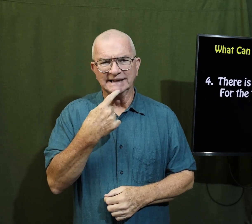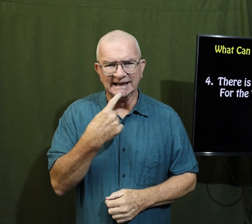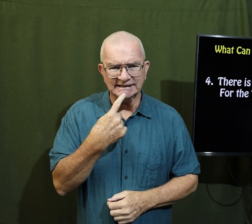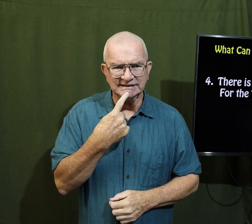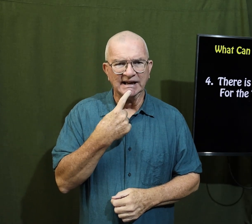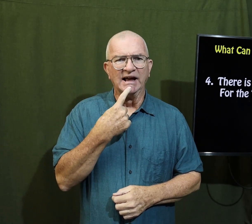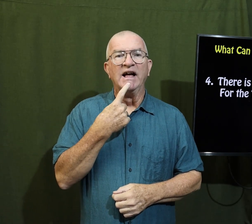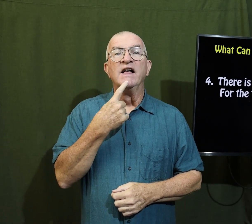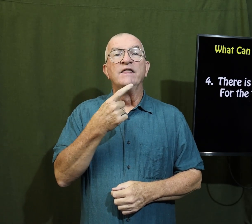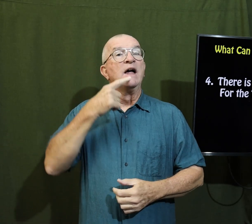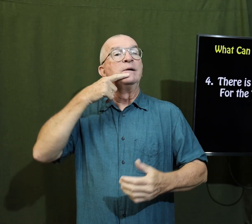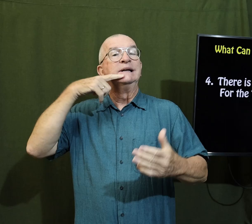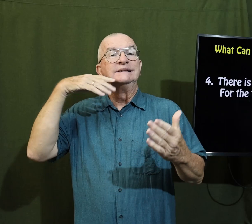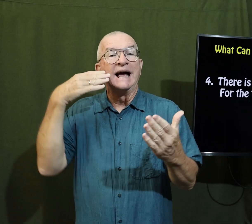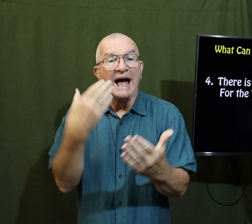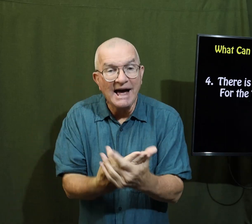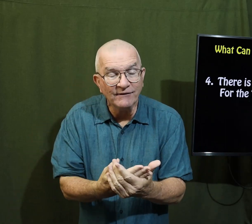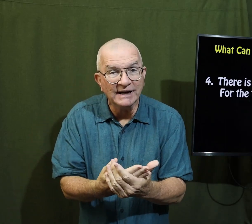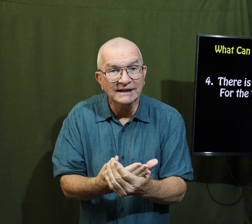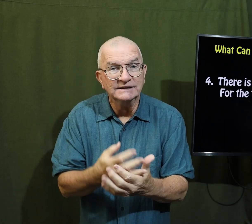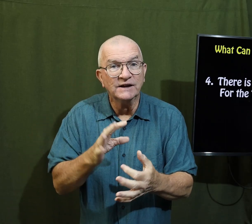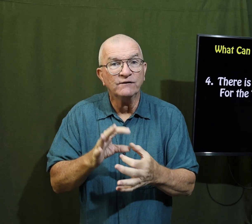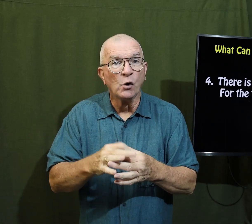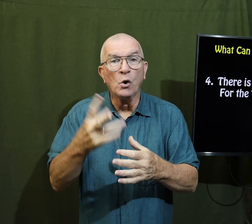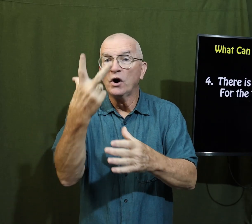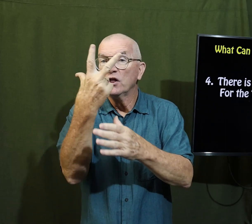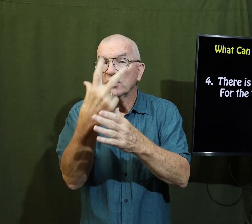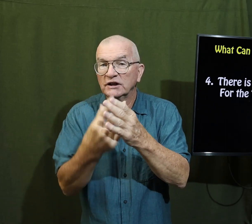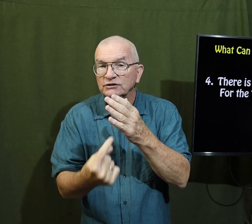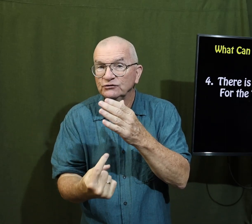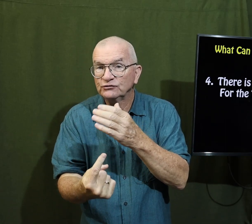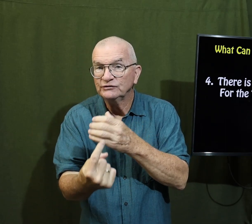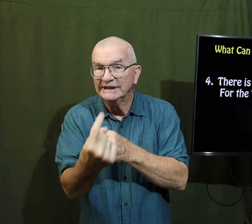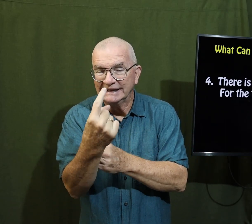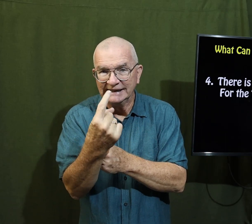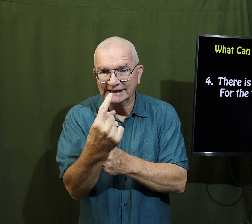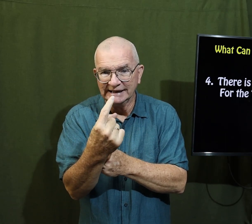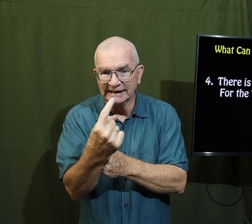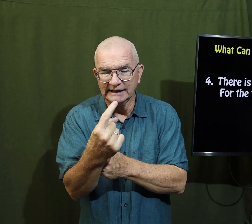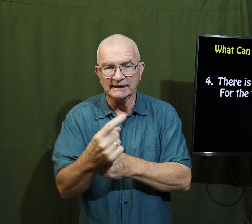number four says there is evidence for the trinity